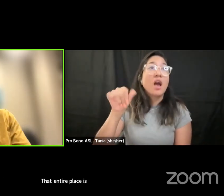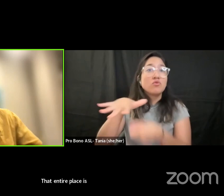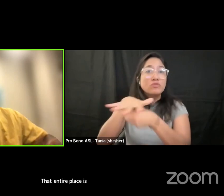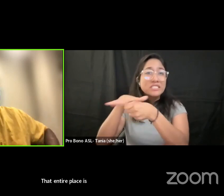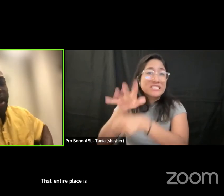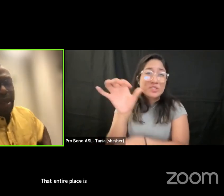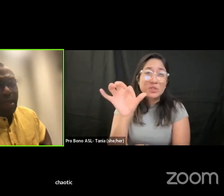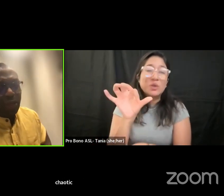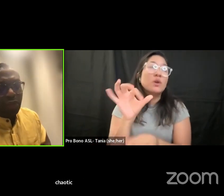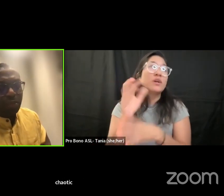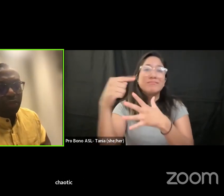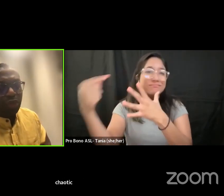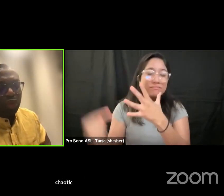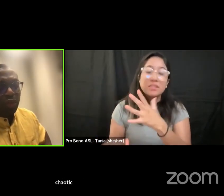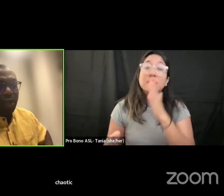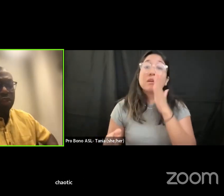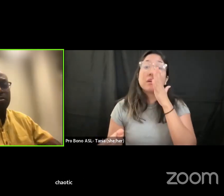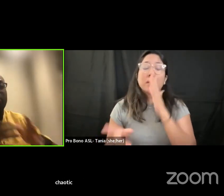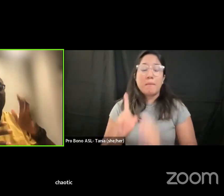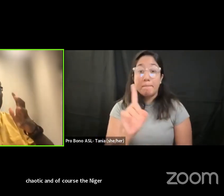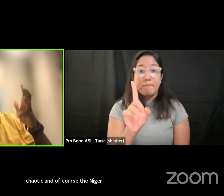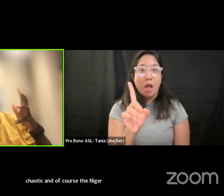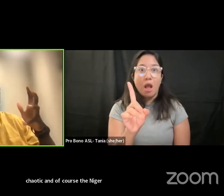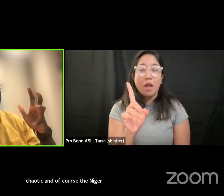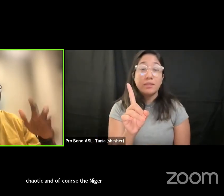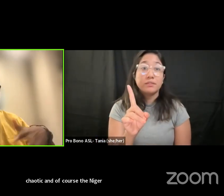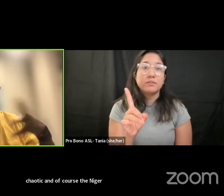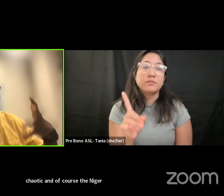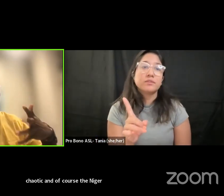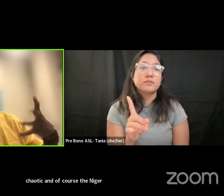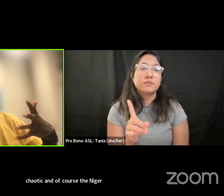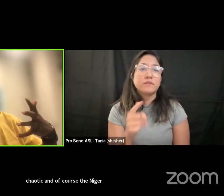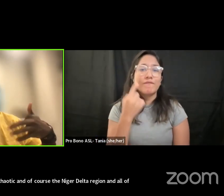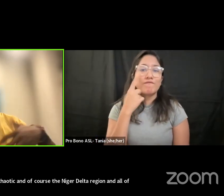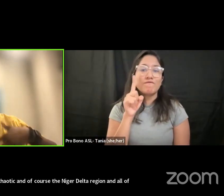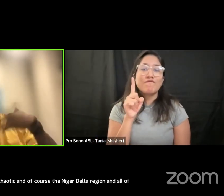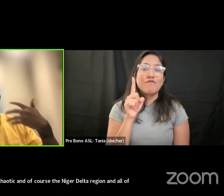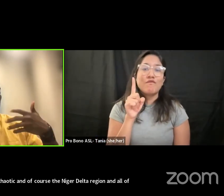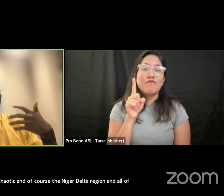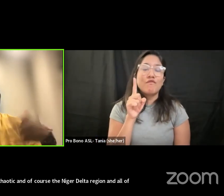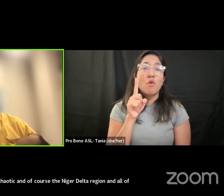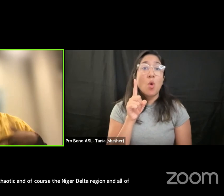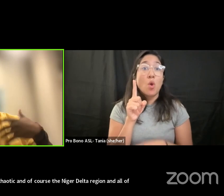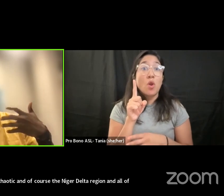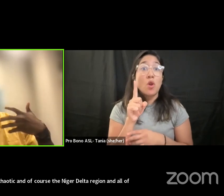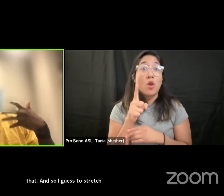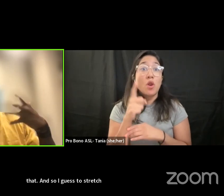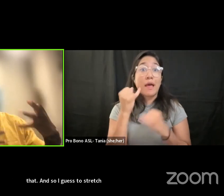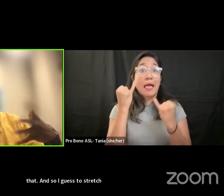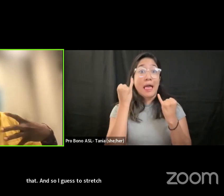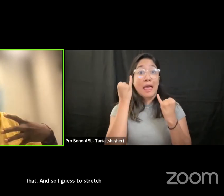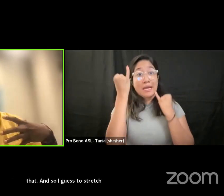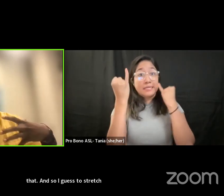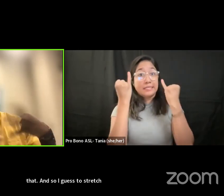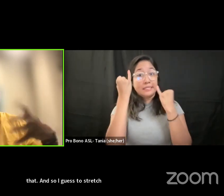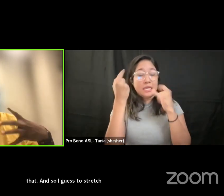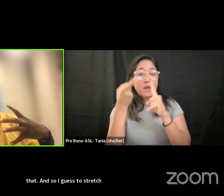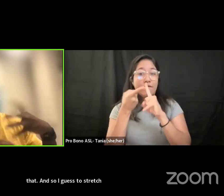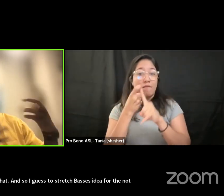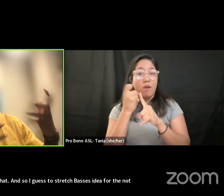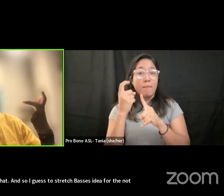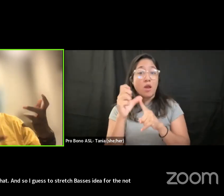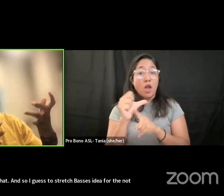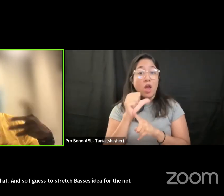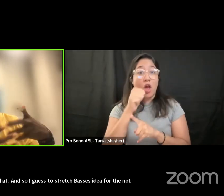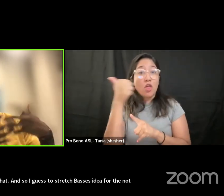and so i guess to to stretch bassy's idea for the not just only bassy but a lot of other scholars who are thinking and